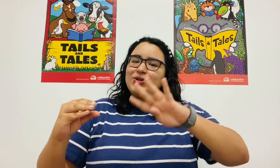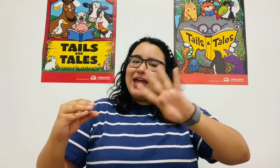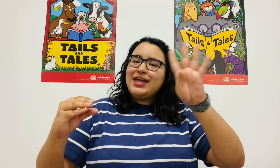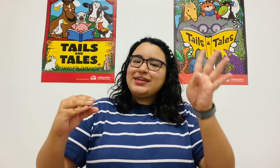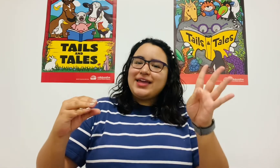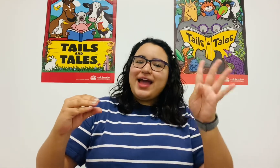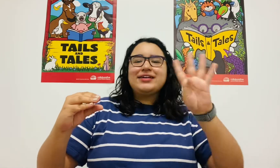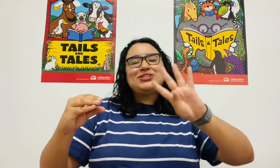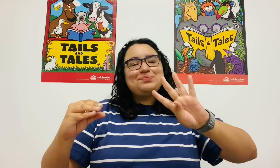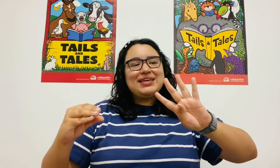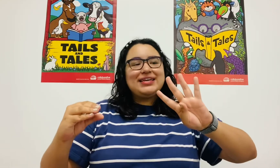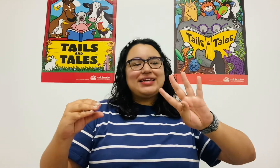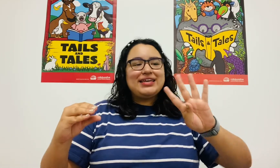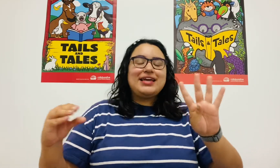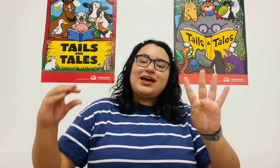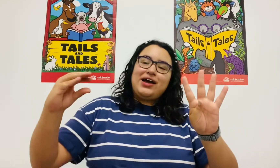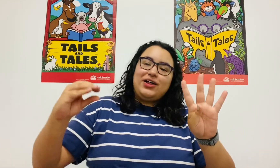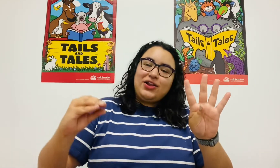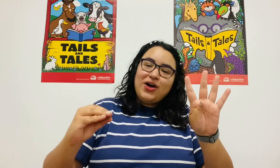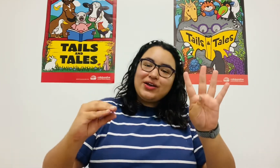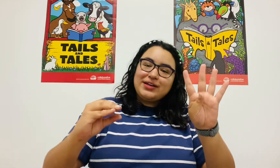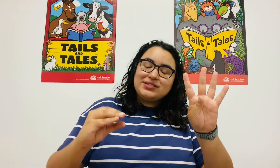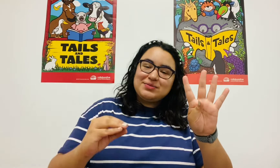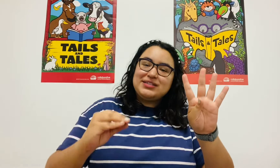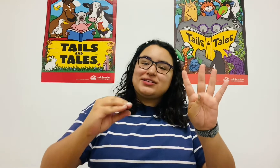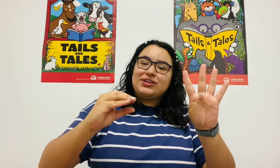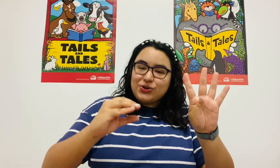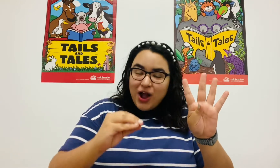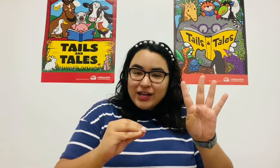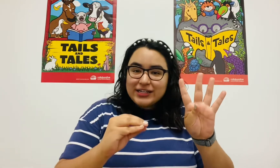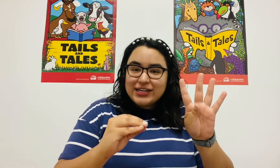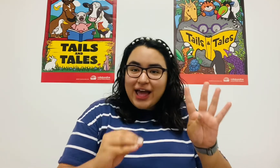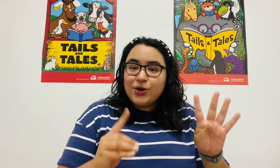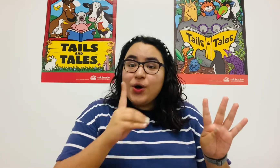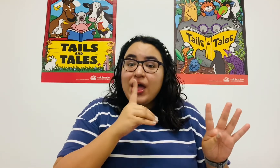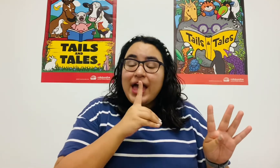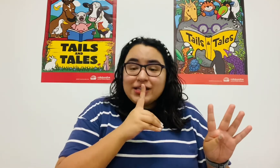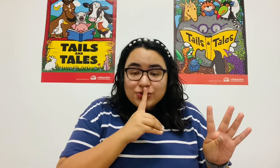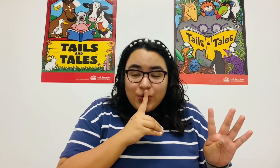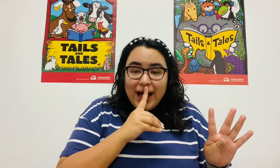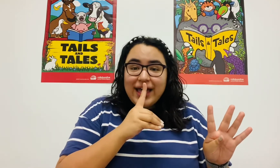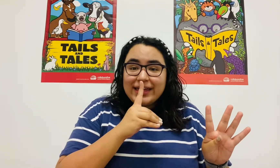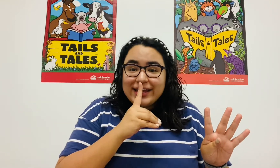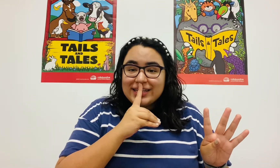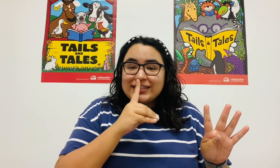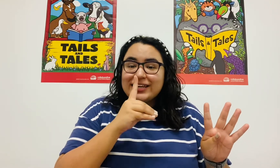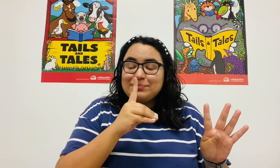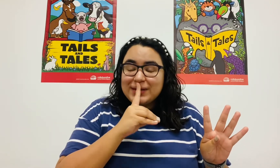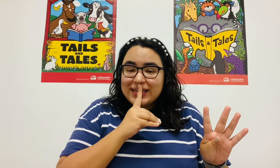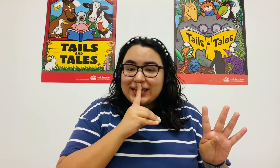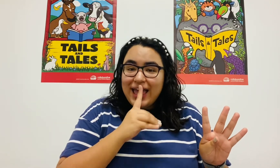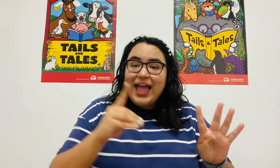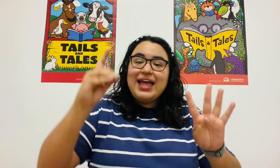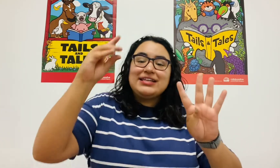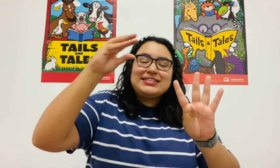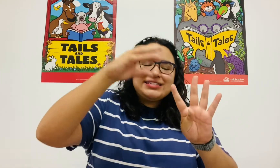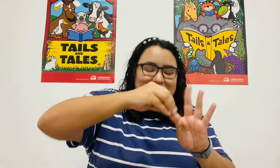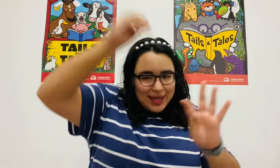You can't catch me. Along comes Mr. Crocodile, as quiet as can be, and snaps